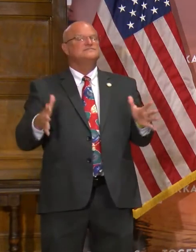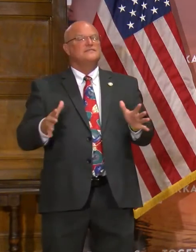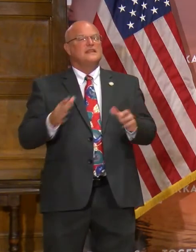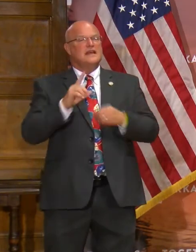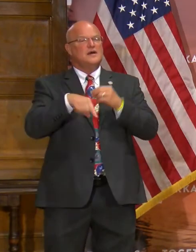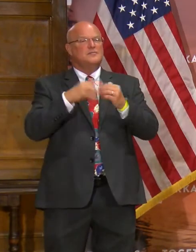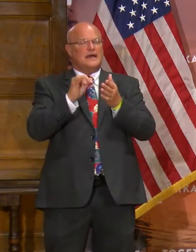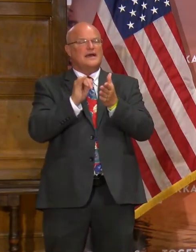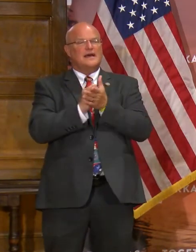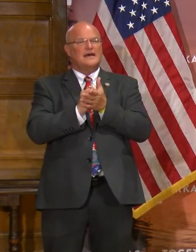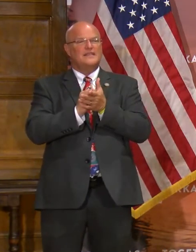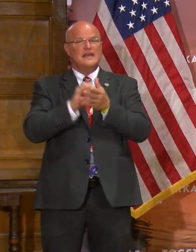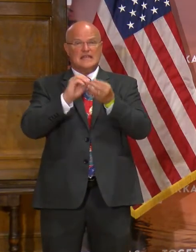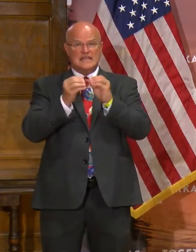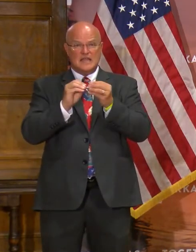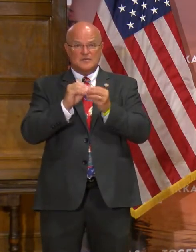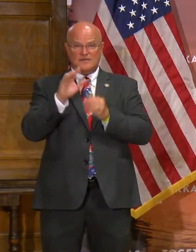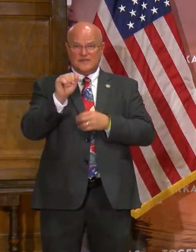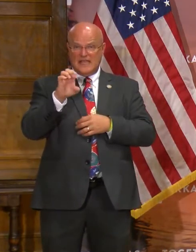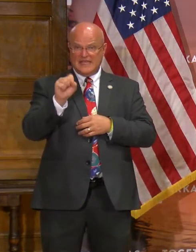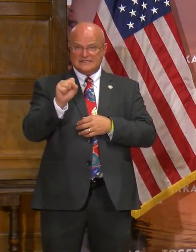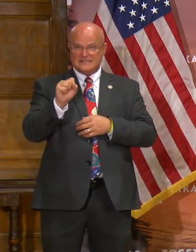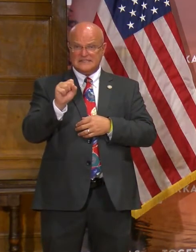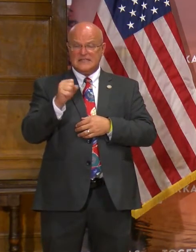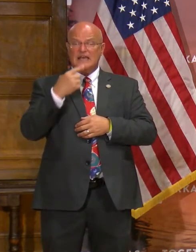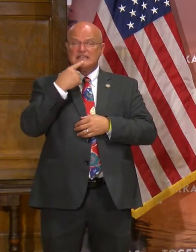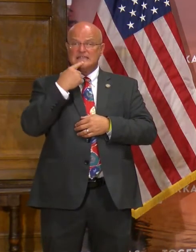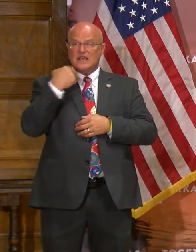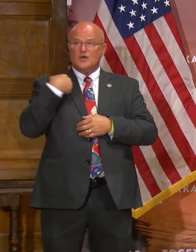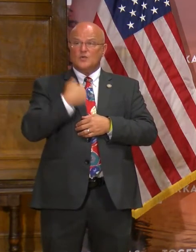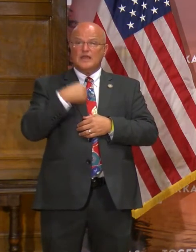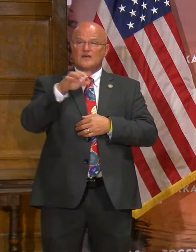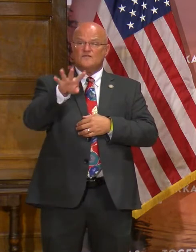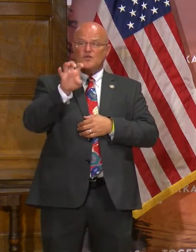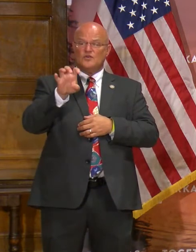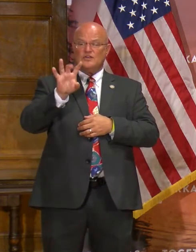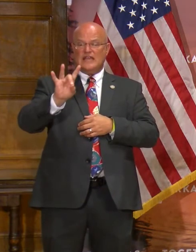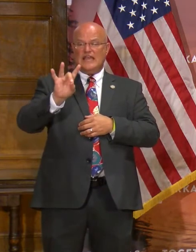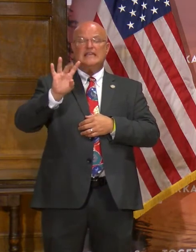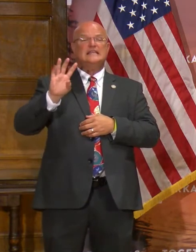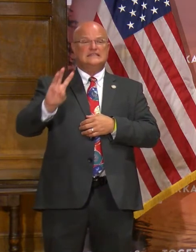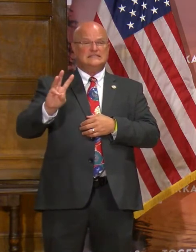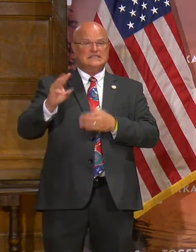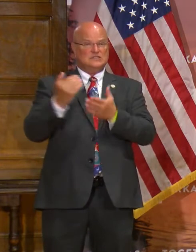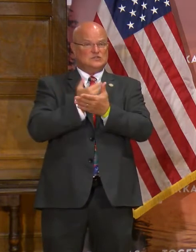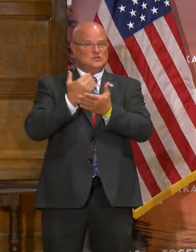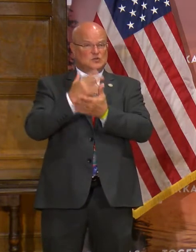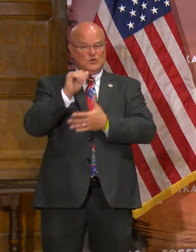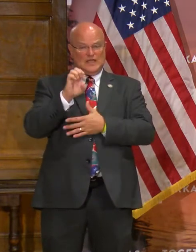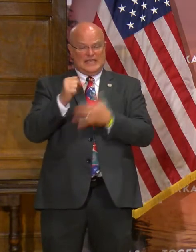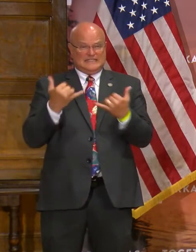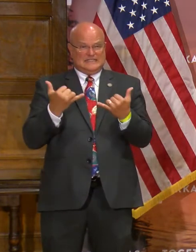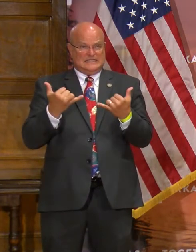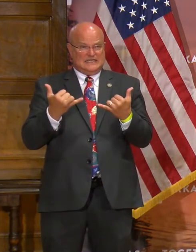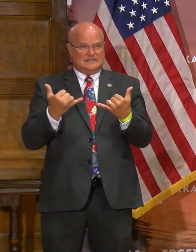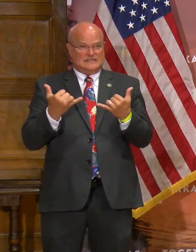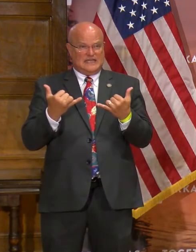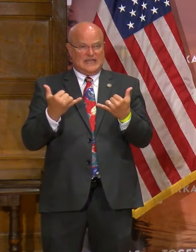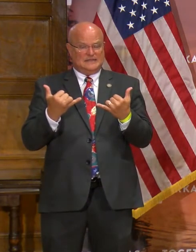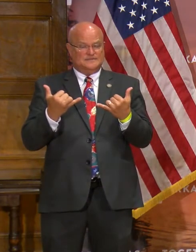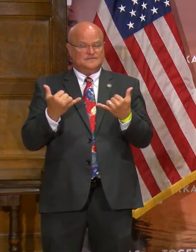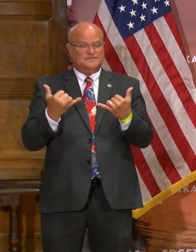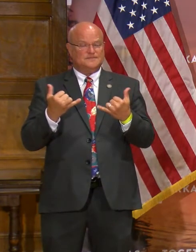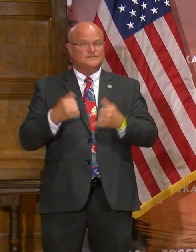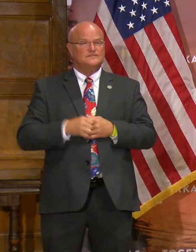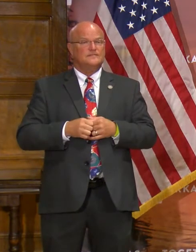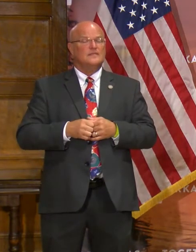of the numbers of cases. So as he said, we had 486 new cases this year, I mean this